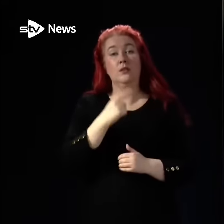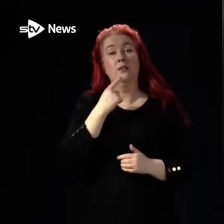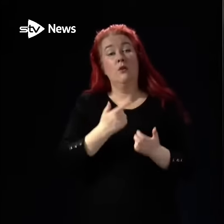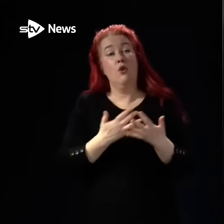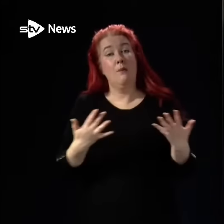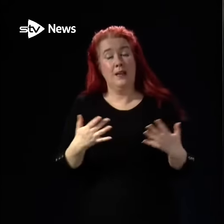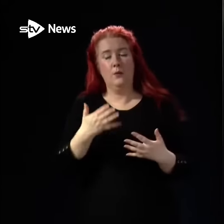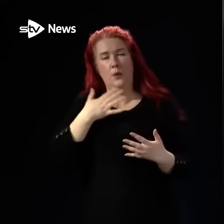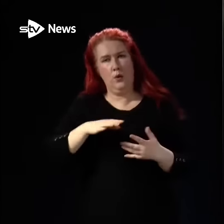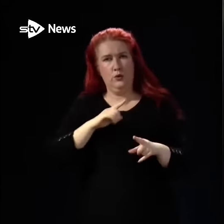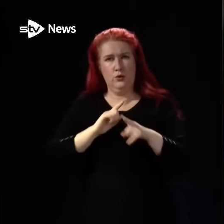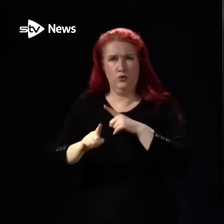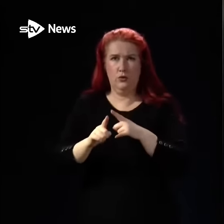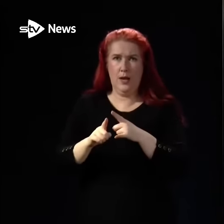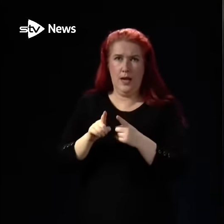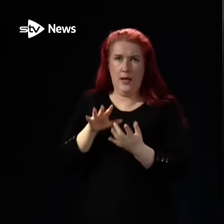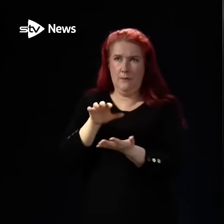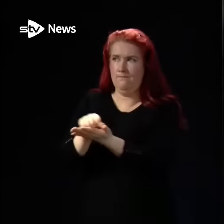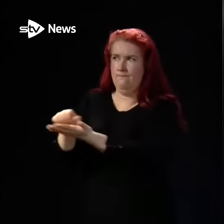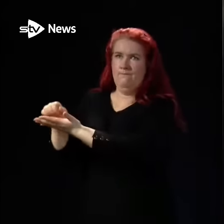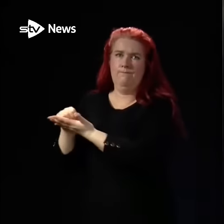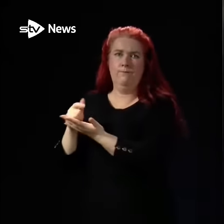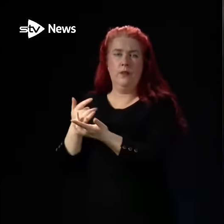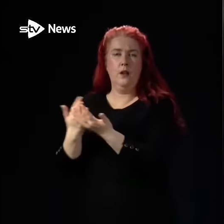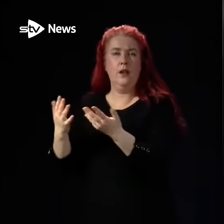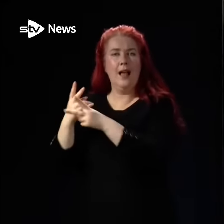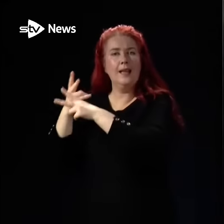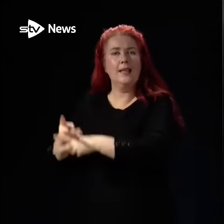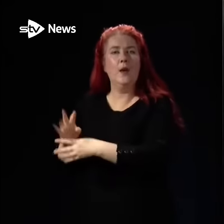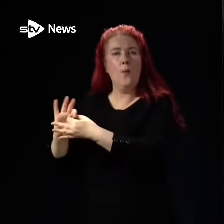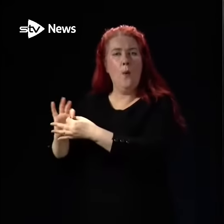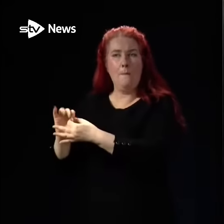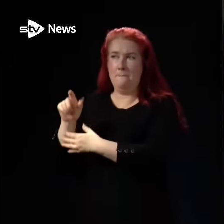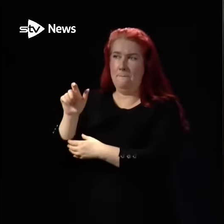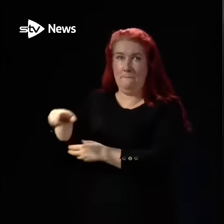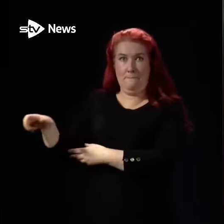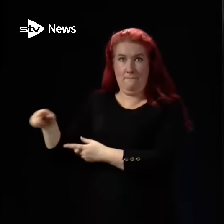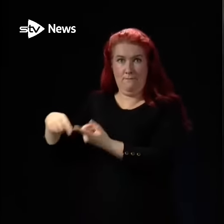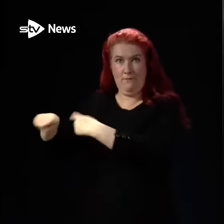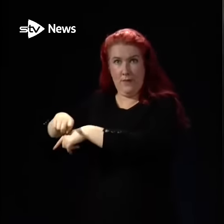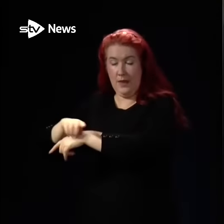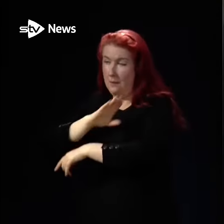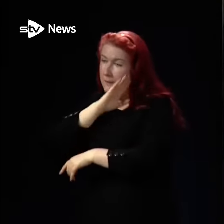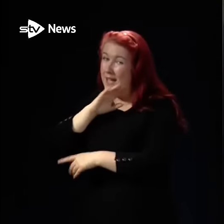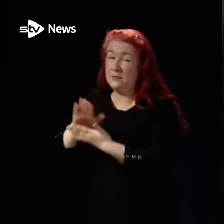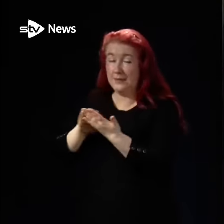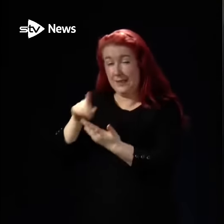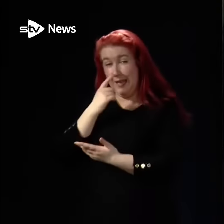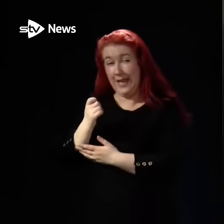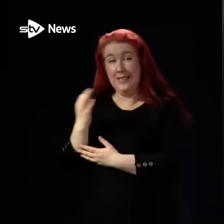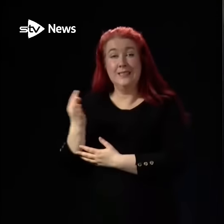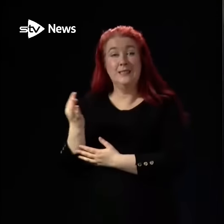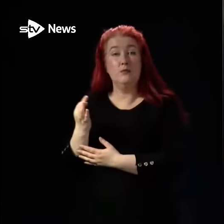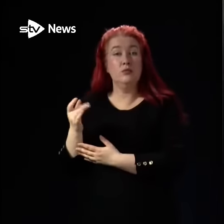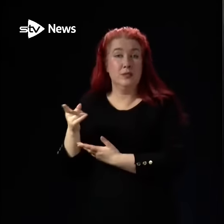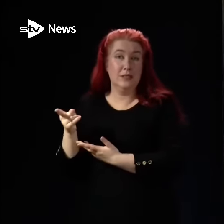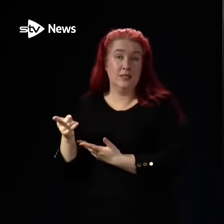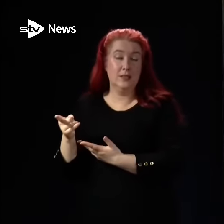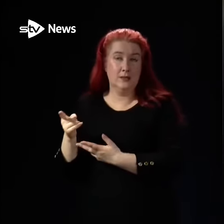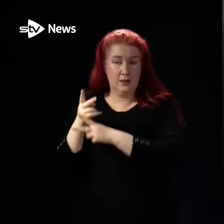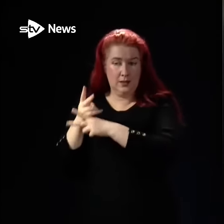care home beds as we possibly can to provide effectively interim care. So instead of somebody